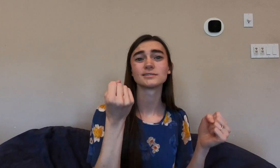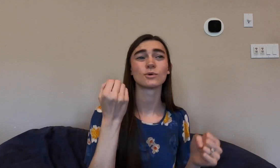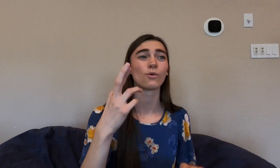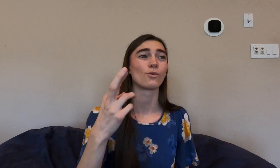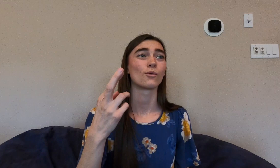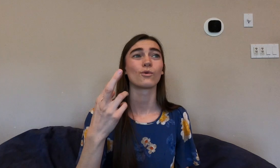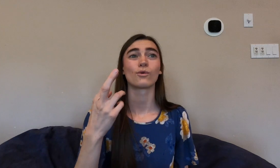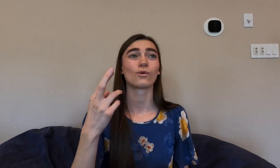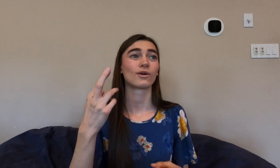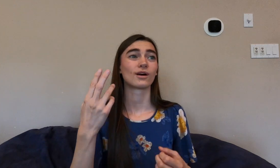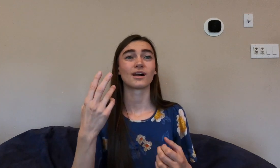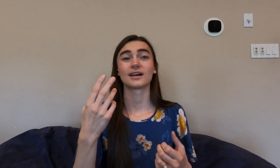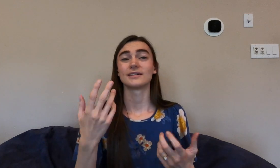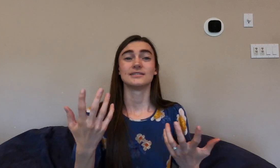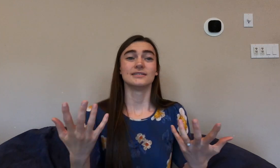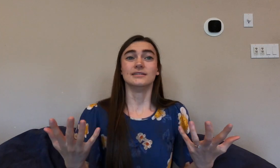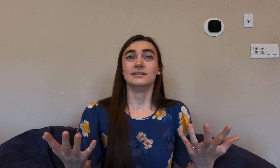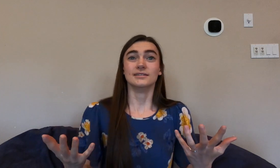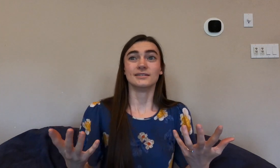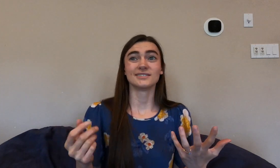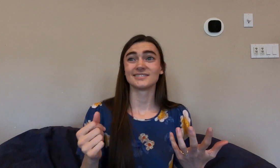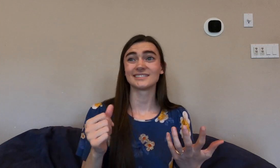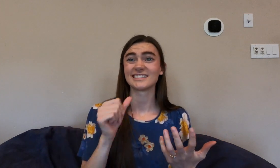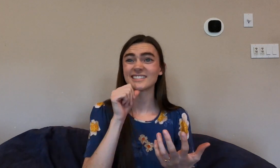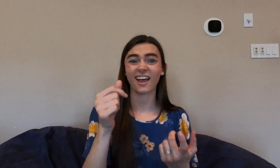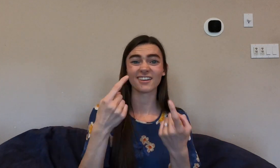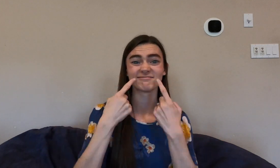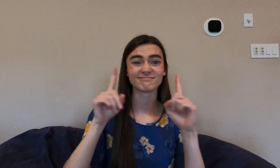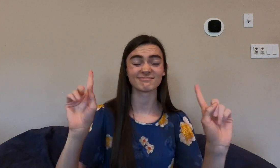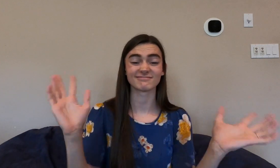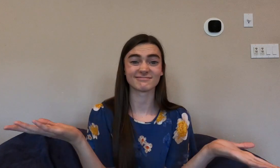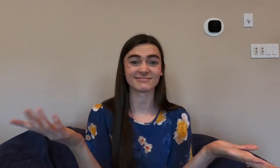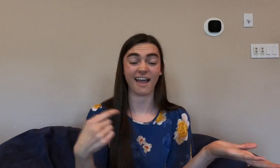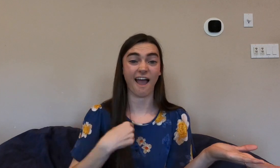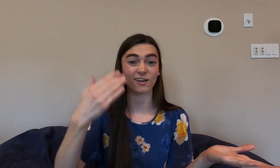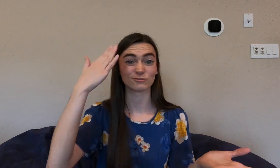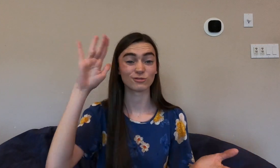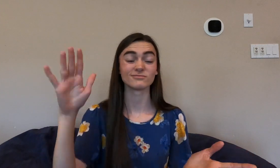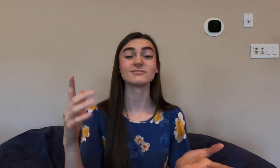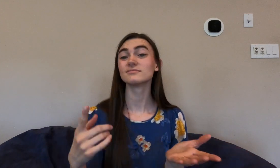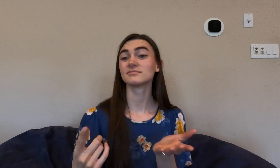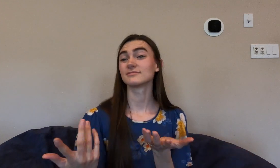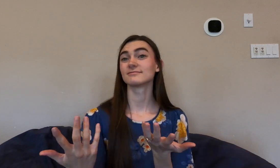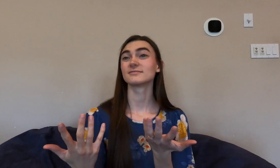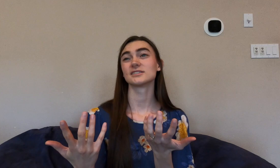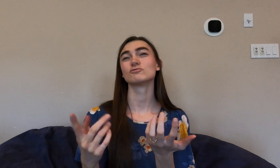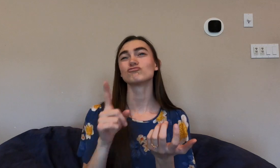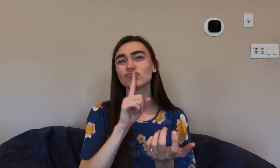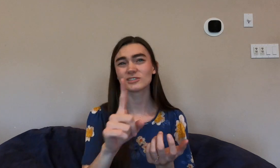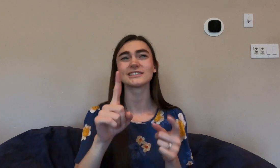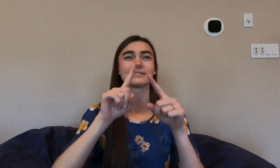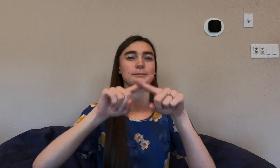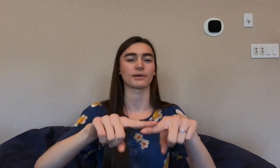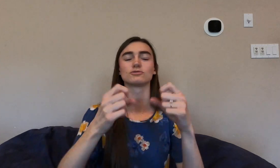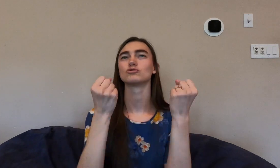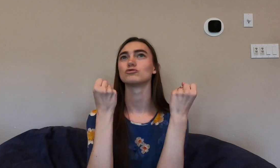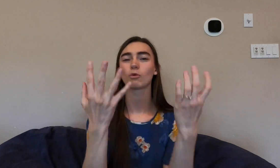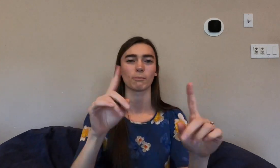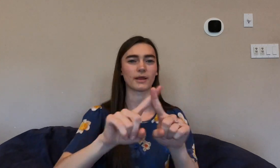internal part breaks or it's not as successful. I don't know. It really depends